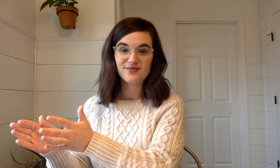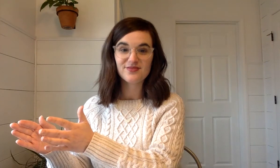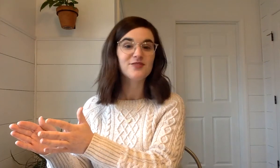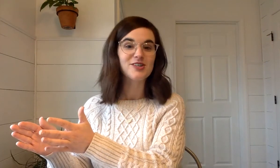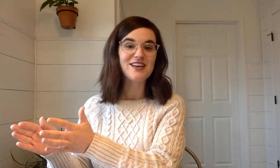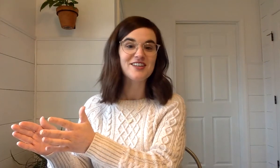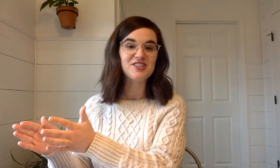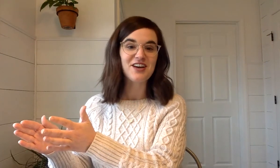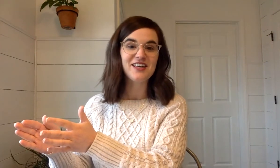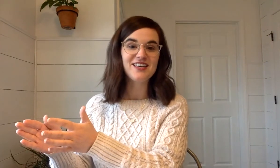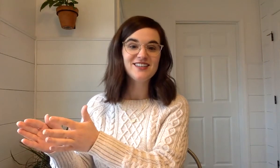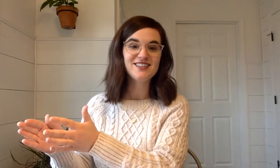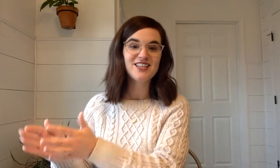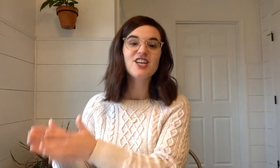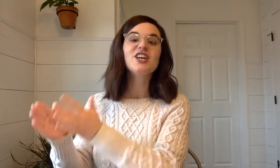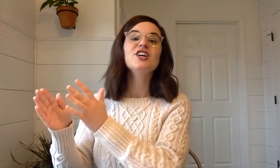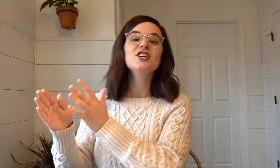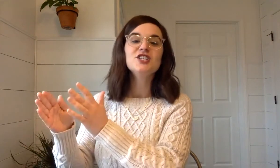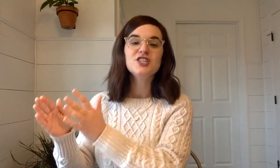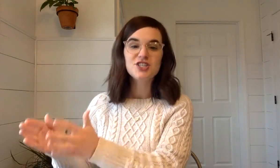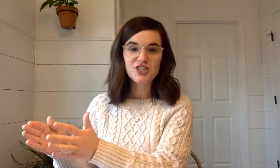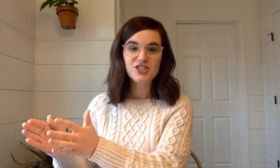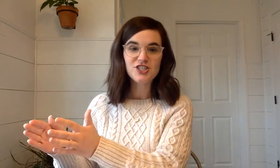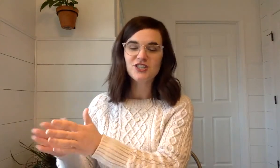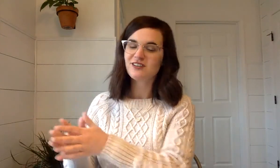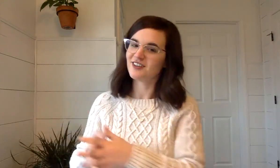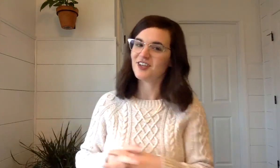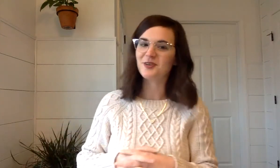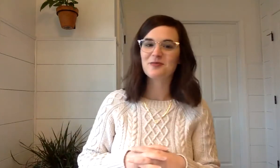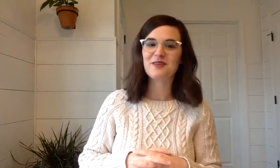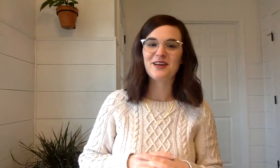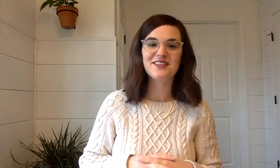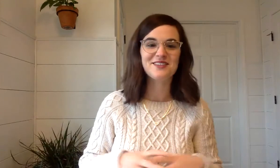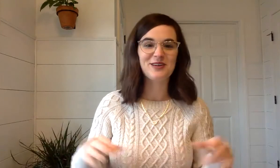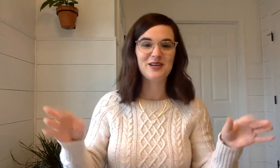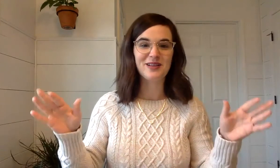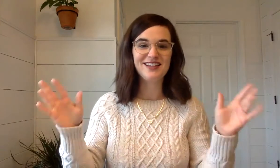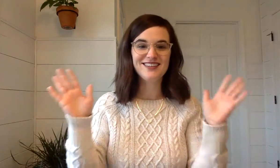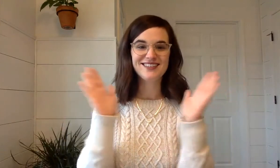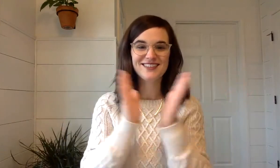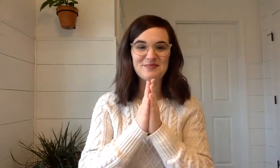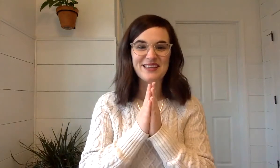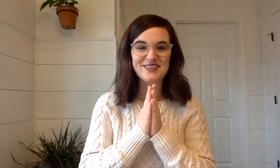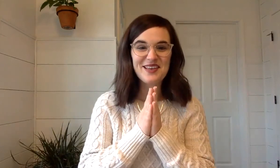First sound in shout is... Shh. Good work, my friends. Are you ready to blend? Blend your sound?